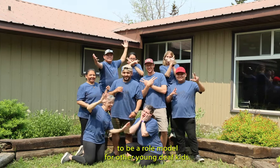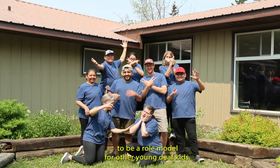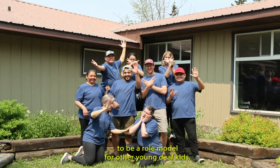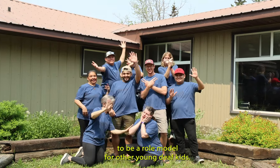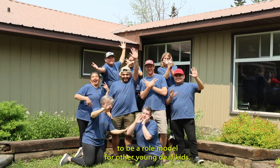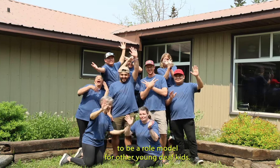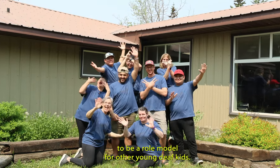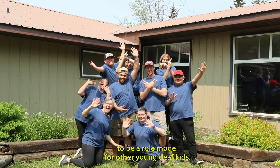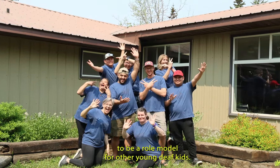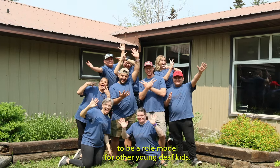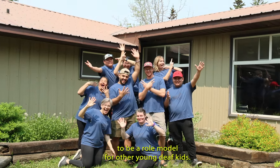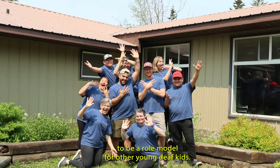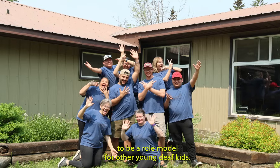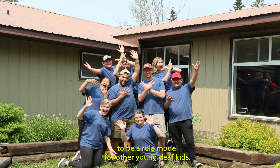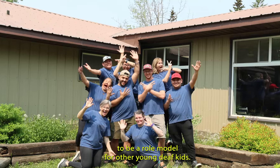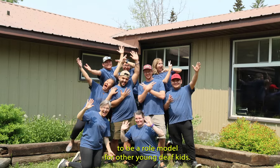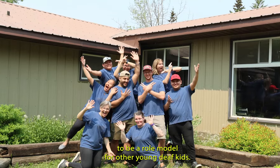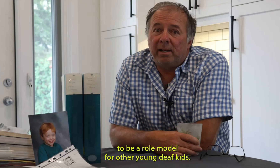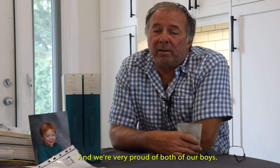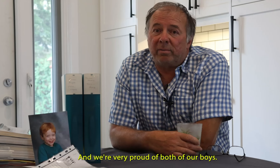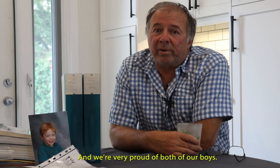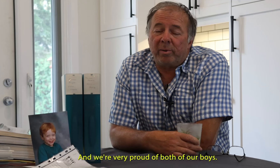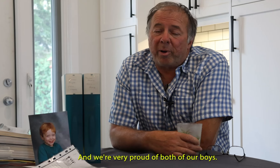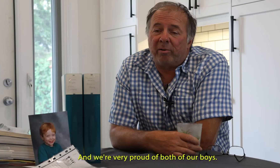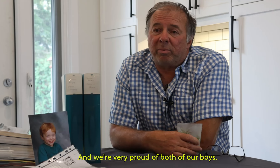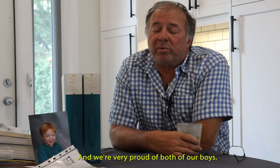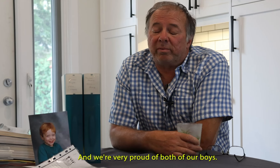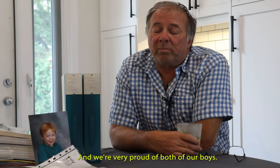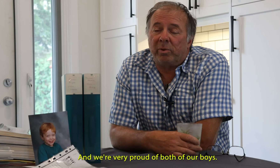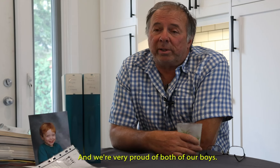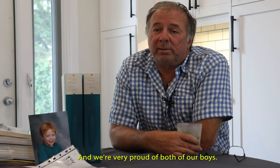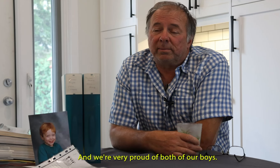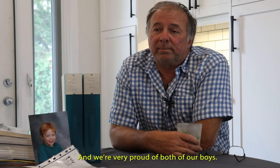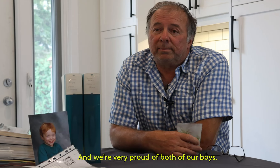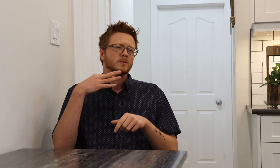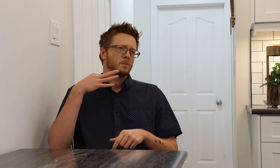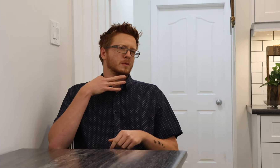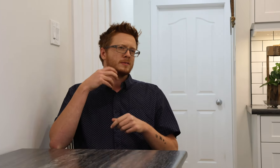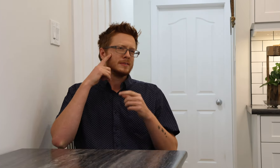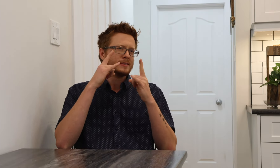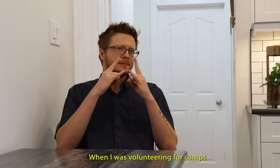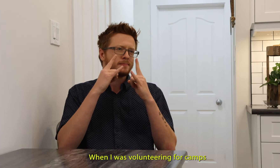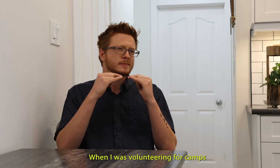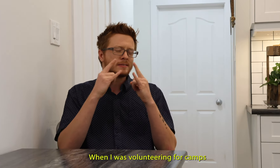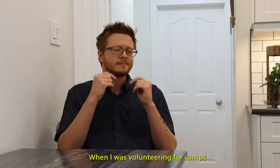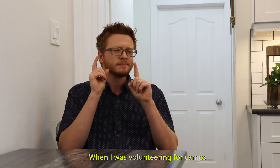a role model for other young deaf kids. And we're very proud of both of our boys. When I was volunteering